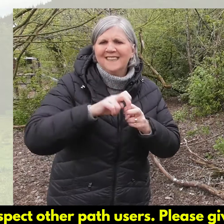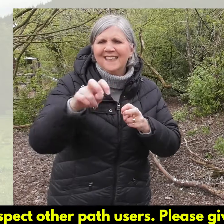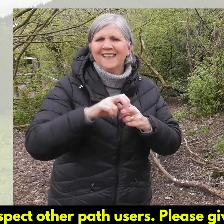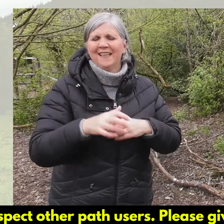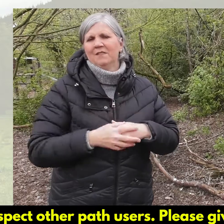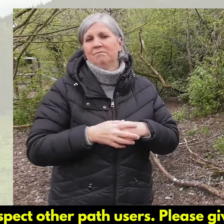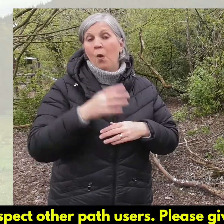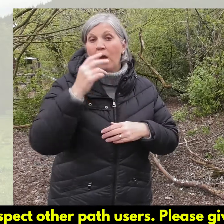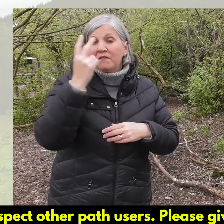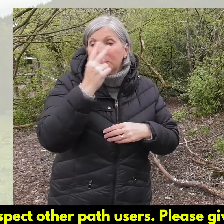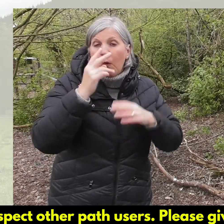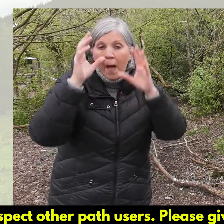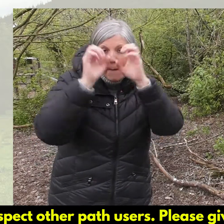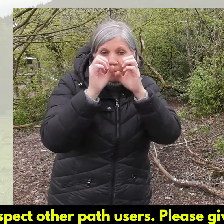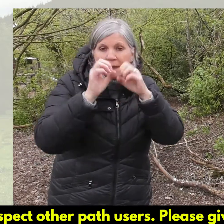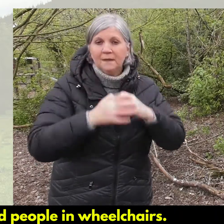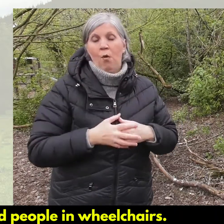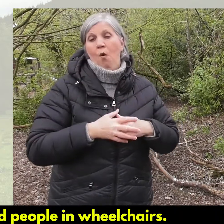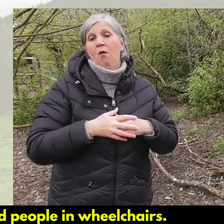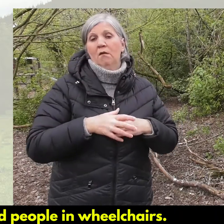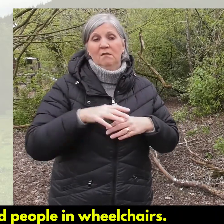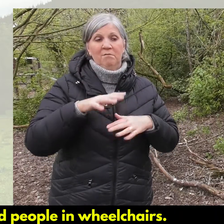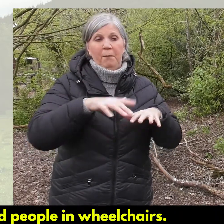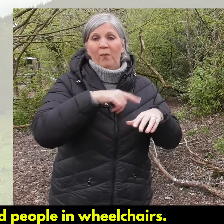visually impaired people, and people in wheelchairs.